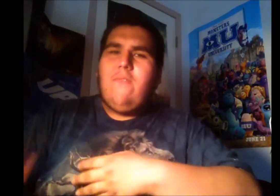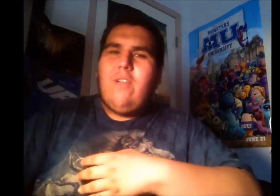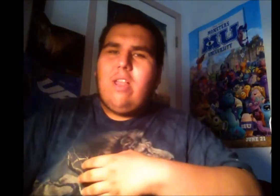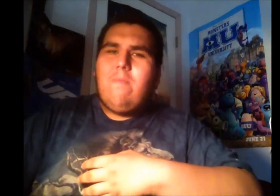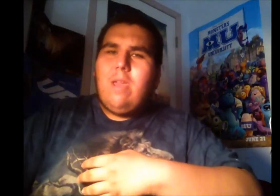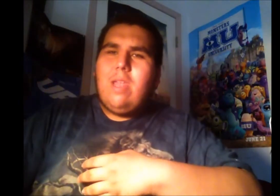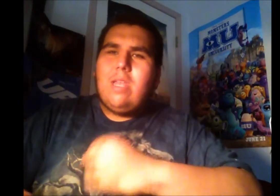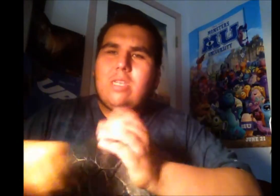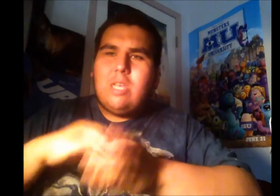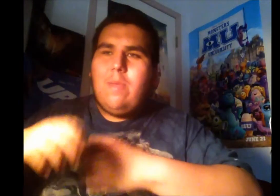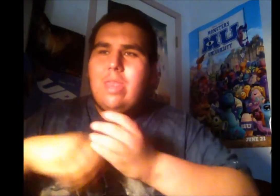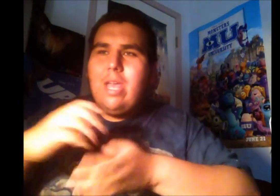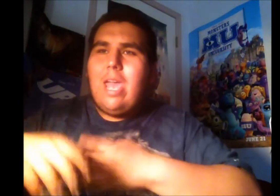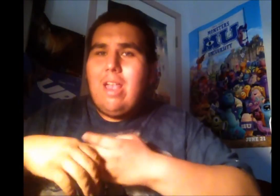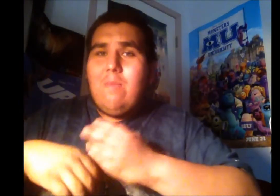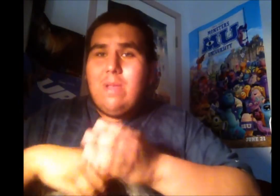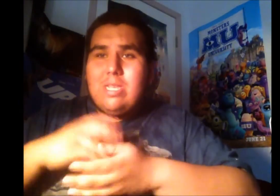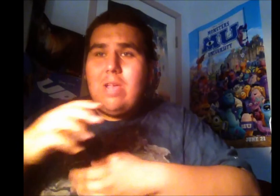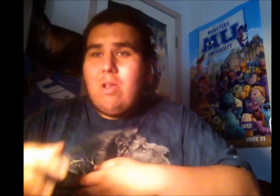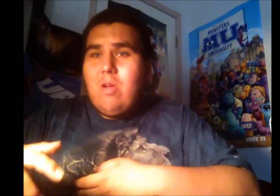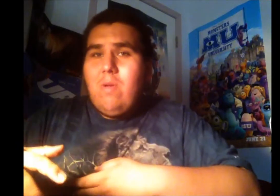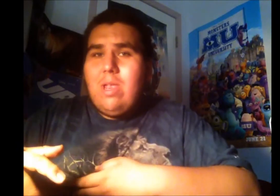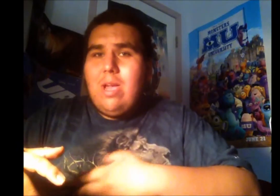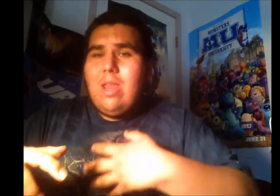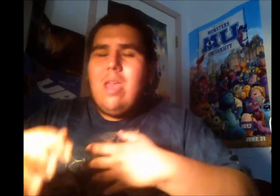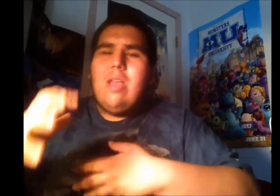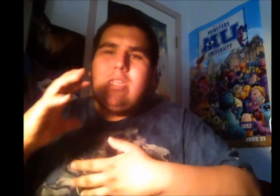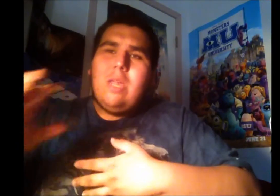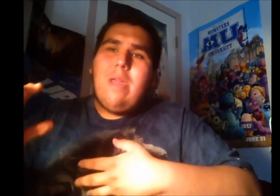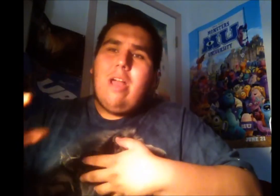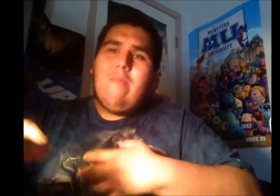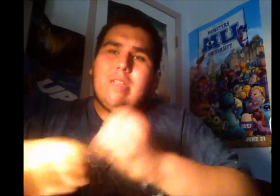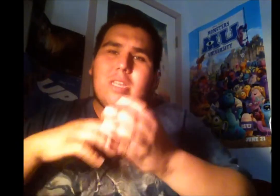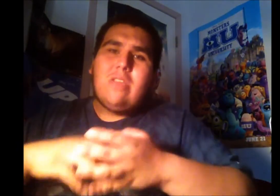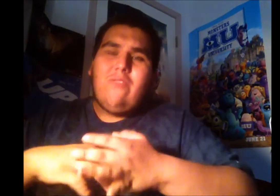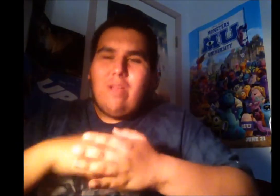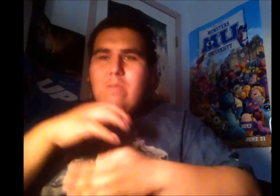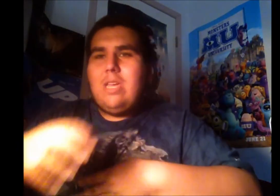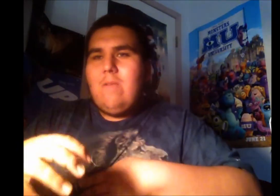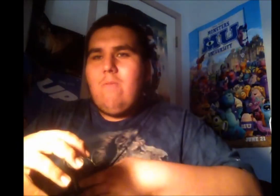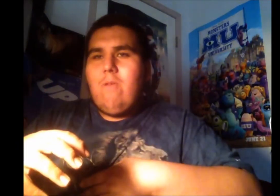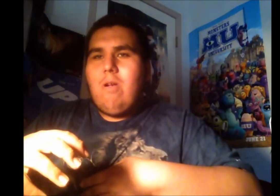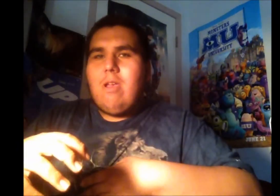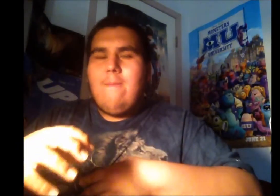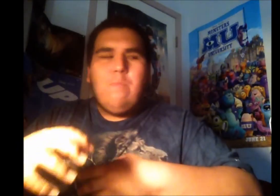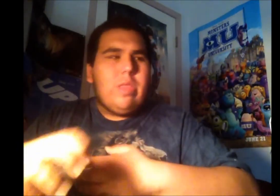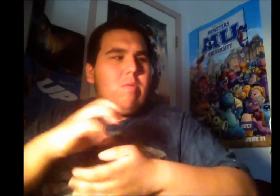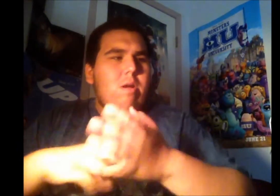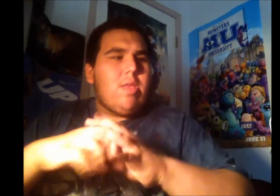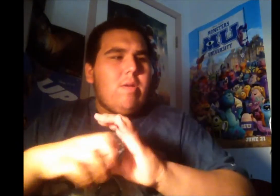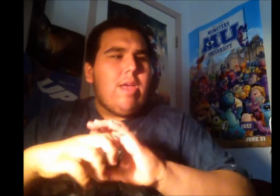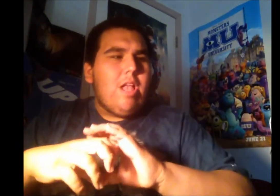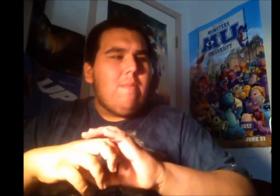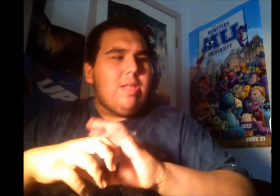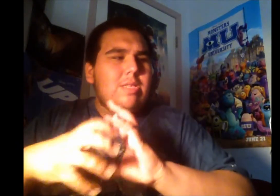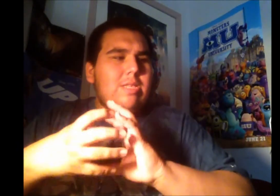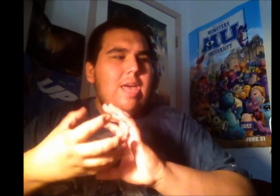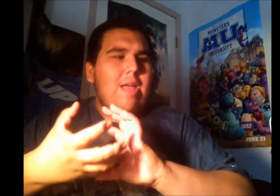developing, and some of the elements that were going on. Some elements in this film did work. But there were other elements that